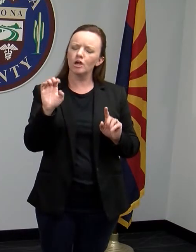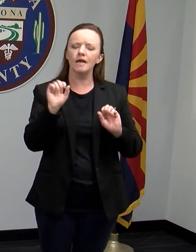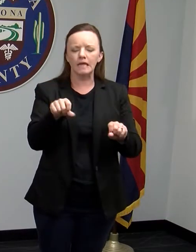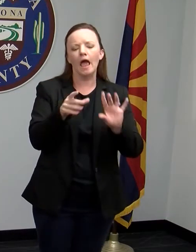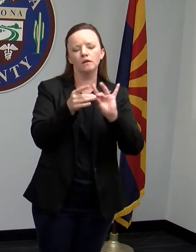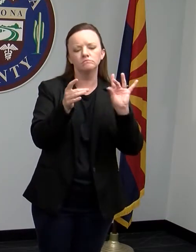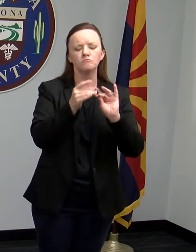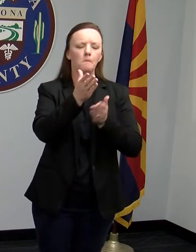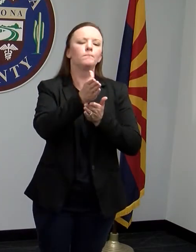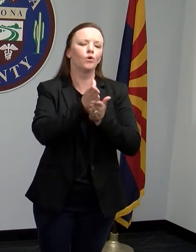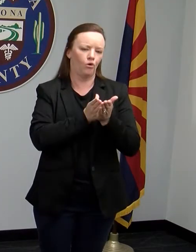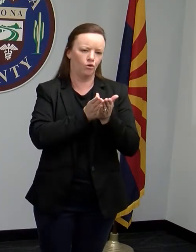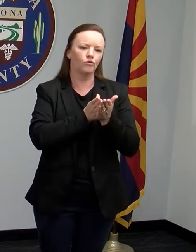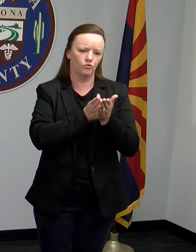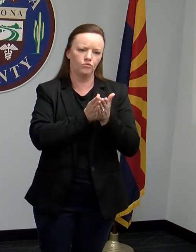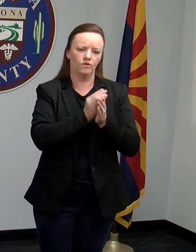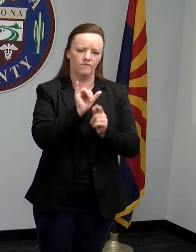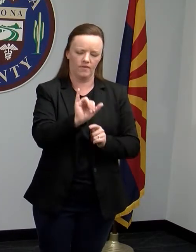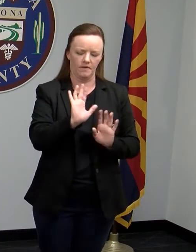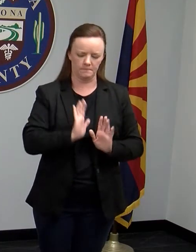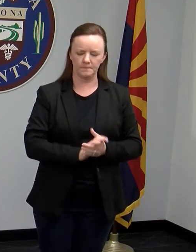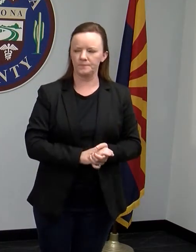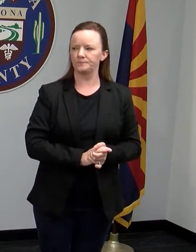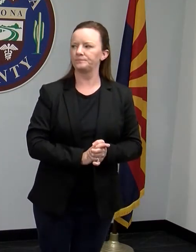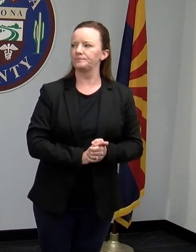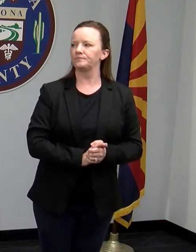part of a partial answer at least to that one.